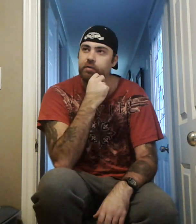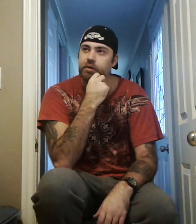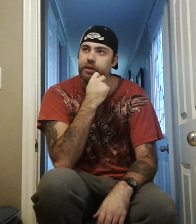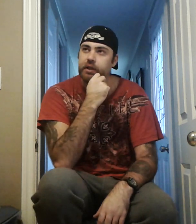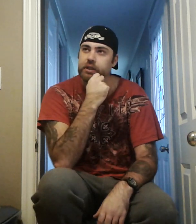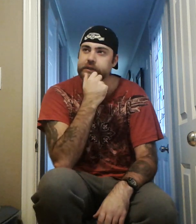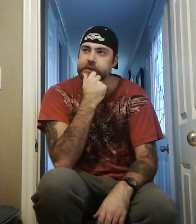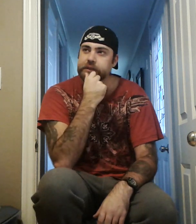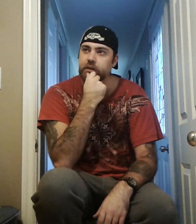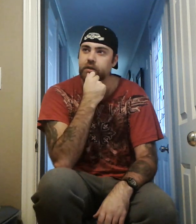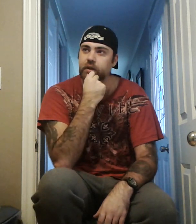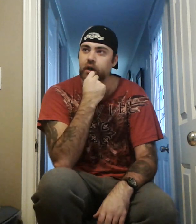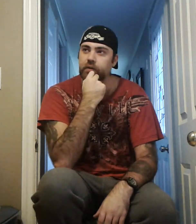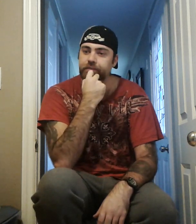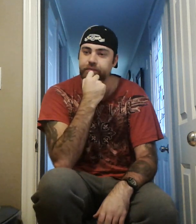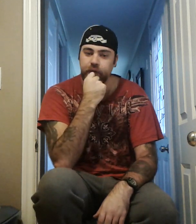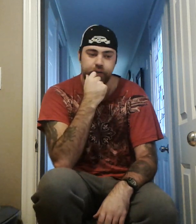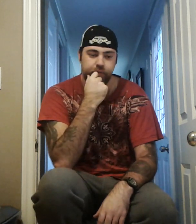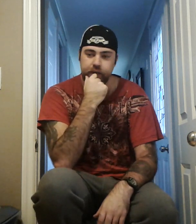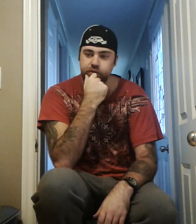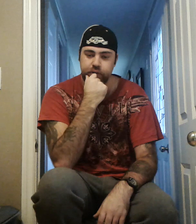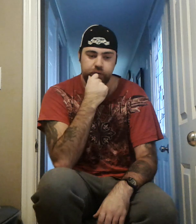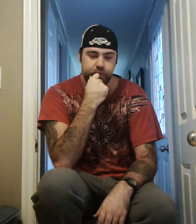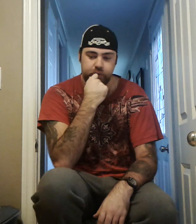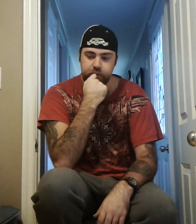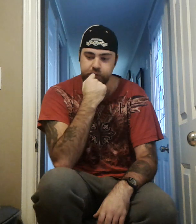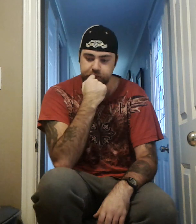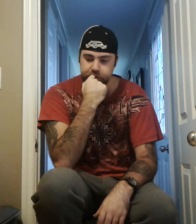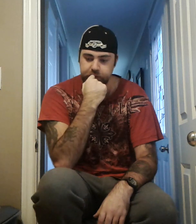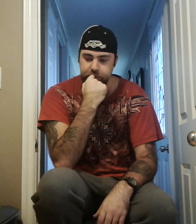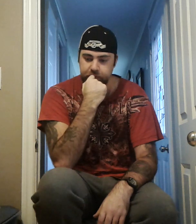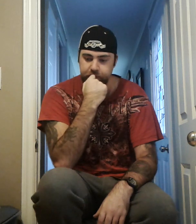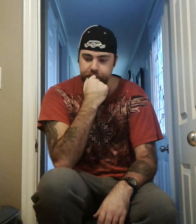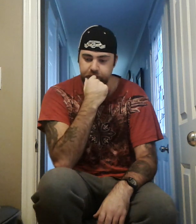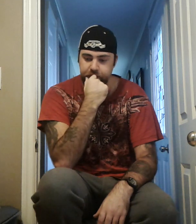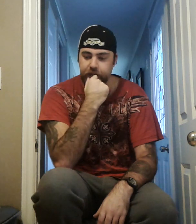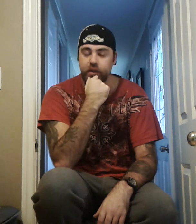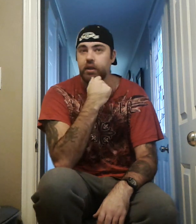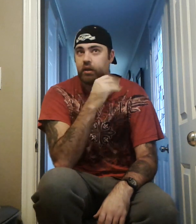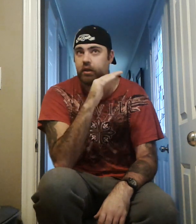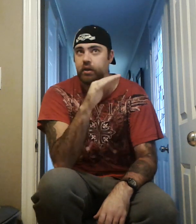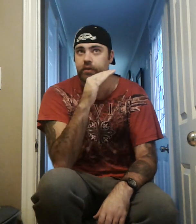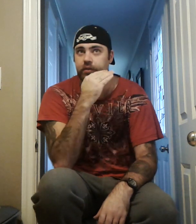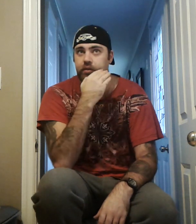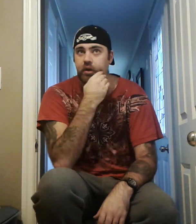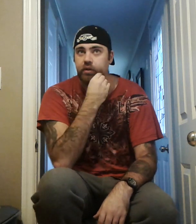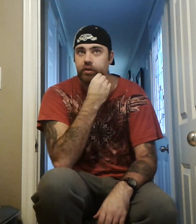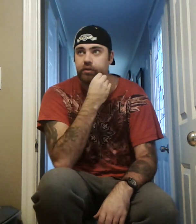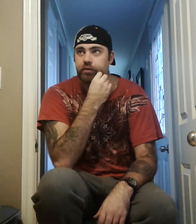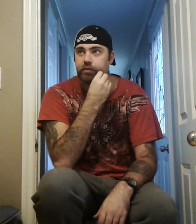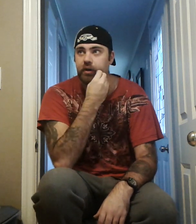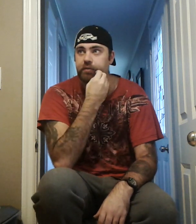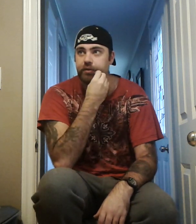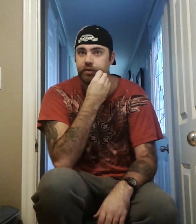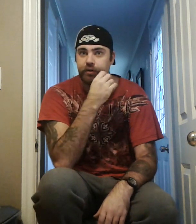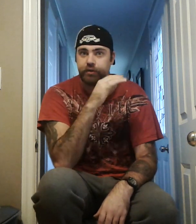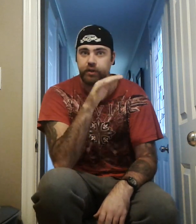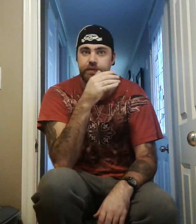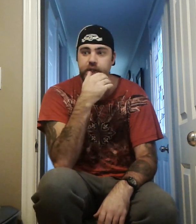really, you know, the other matches, I wasn't quite sure, you know, with those, but, you know, the Survivor Series elimination